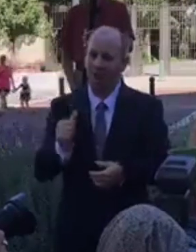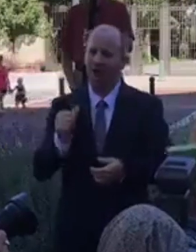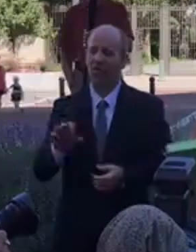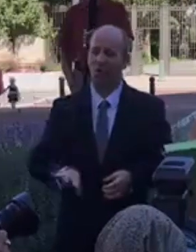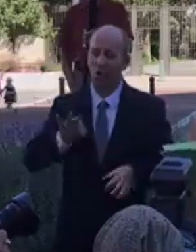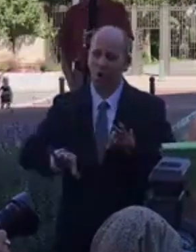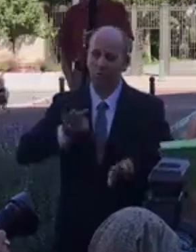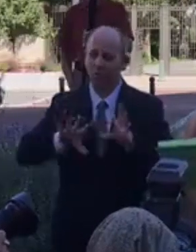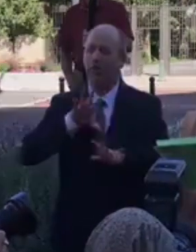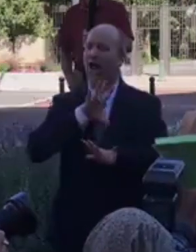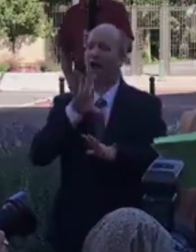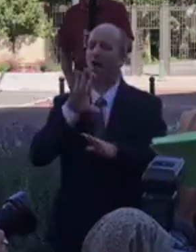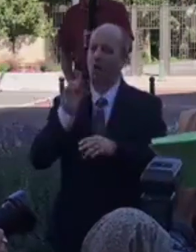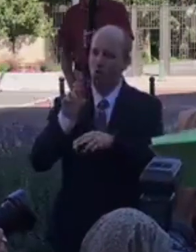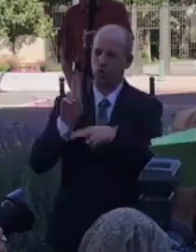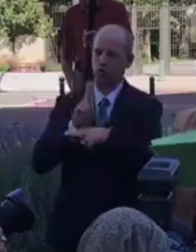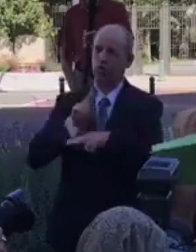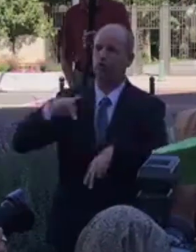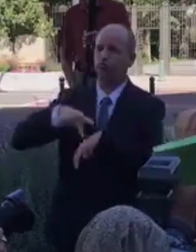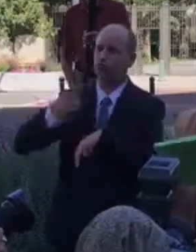exercise the priesthood in any way.